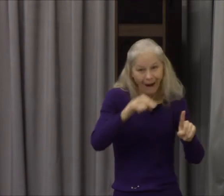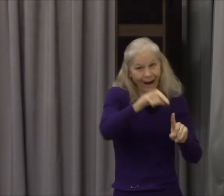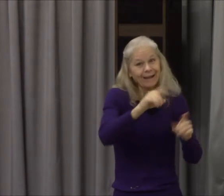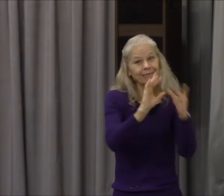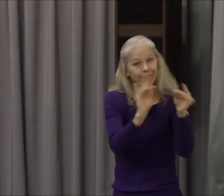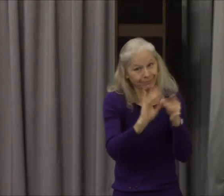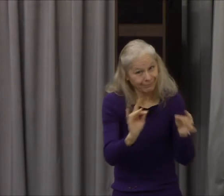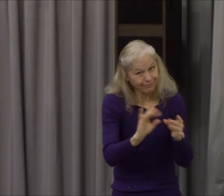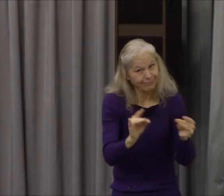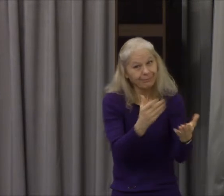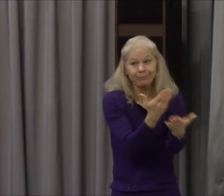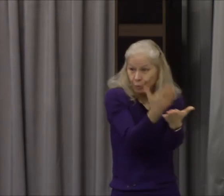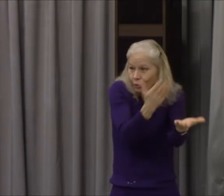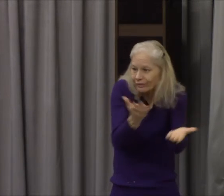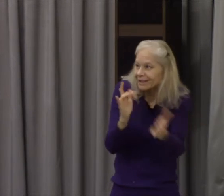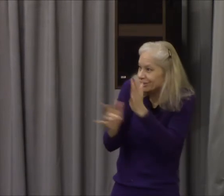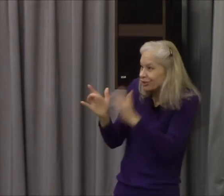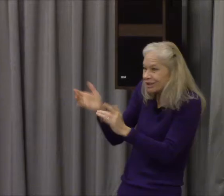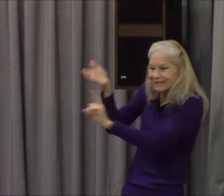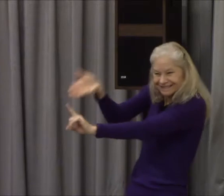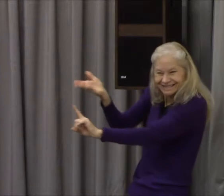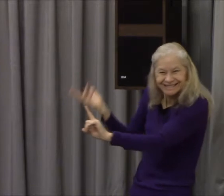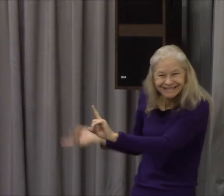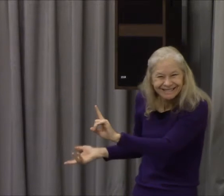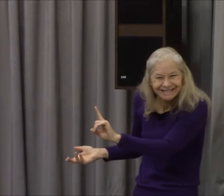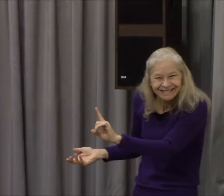he did the I mentioned wonderful work wise teaching